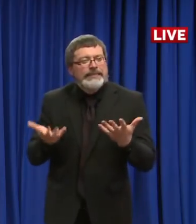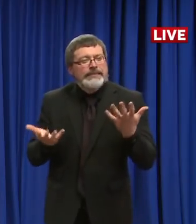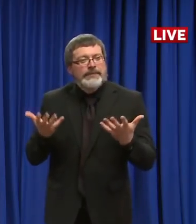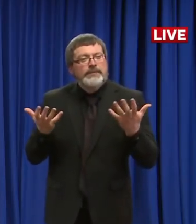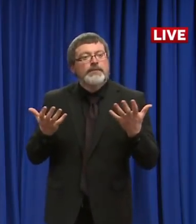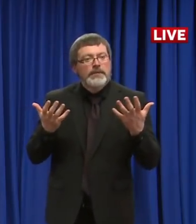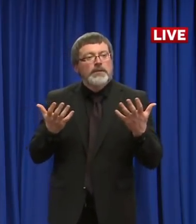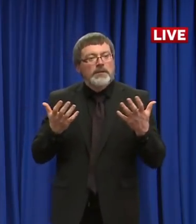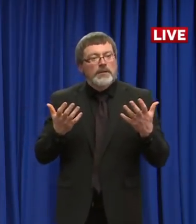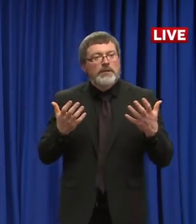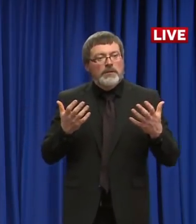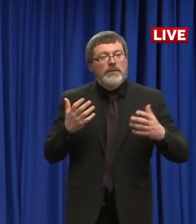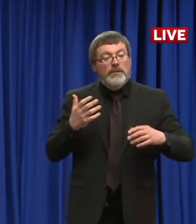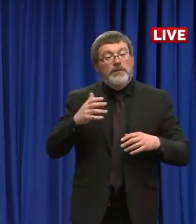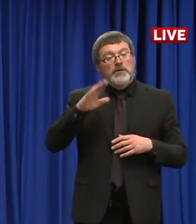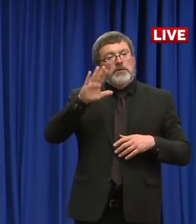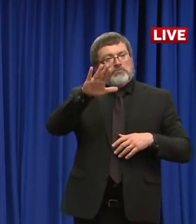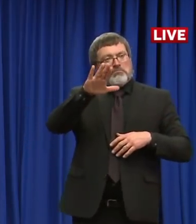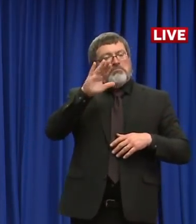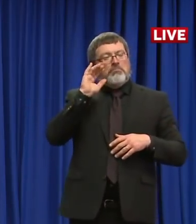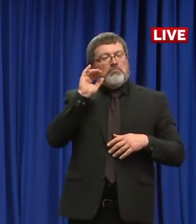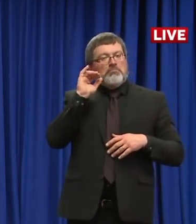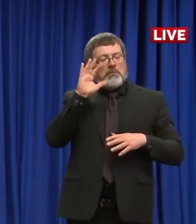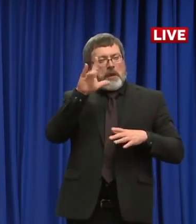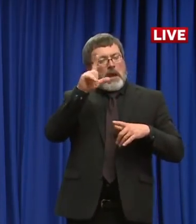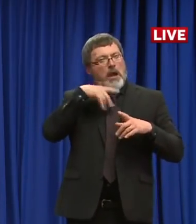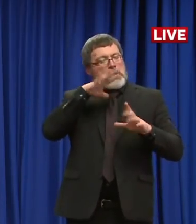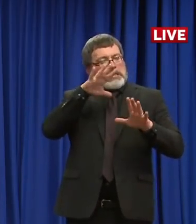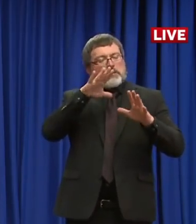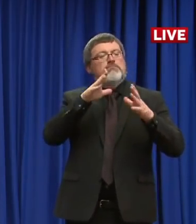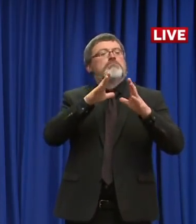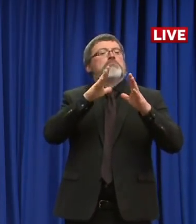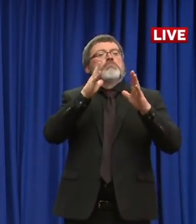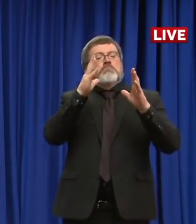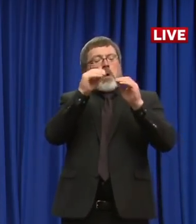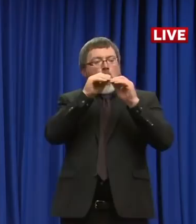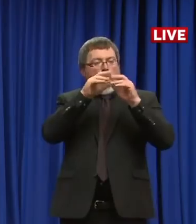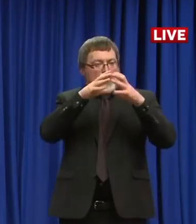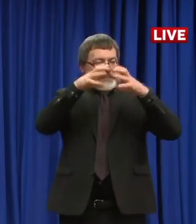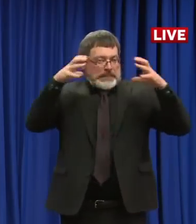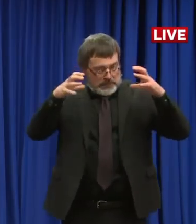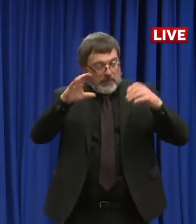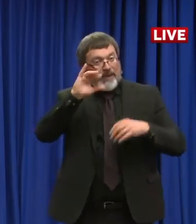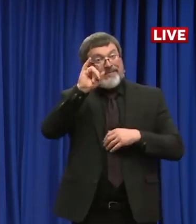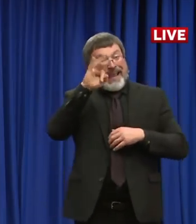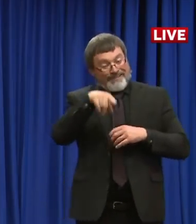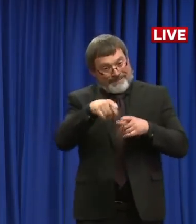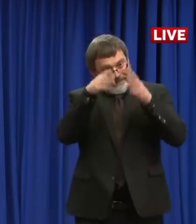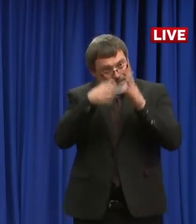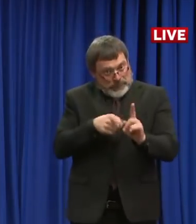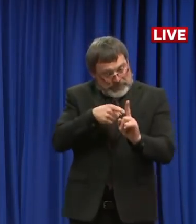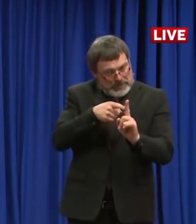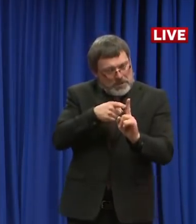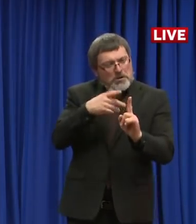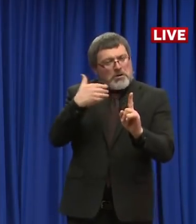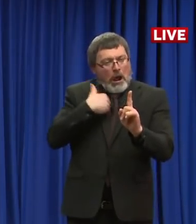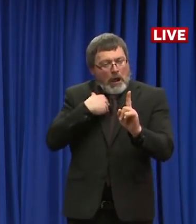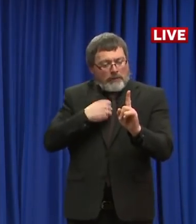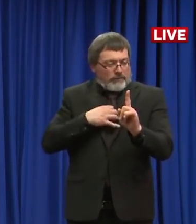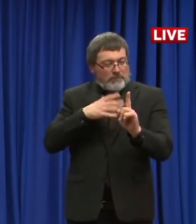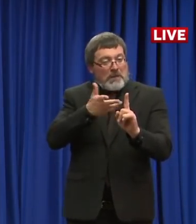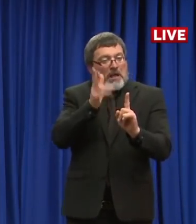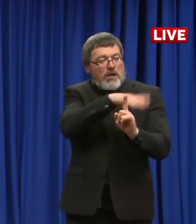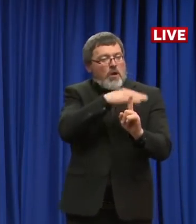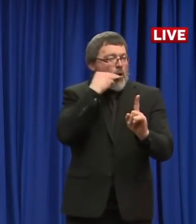So one way that we compare ourselves to other states is that hospitalization rate or even the mortality rate to see where we are, you know, with the surge, what has